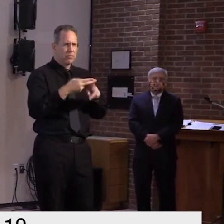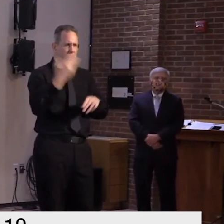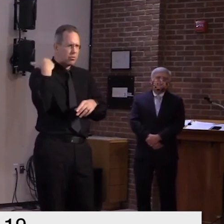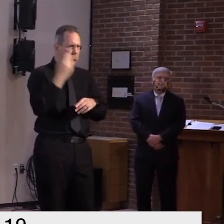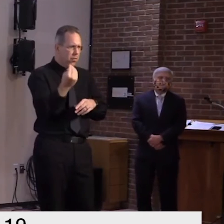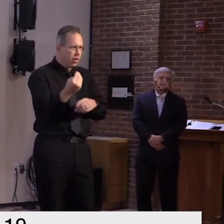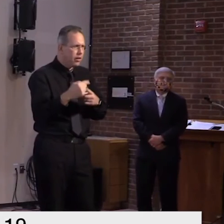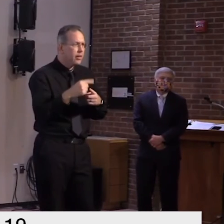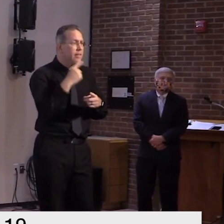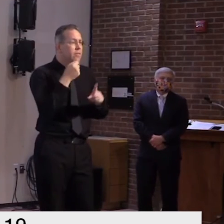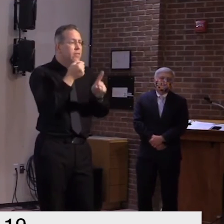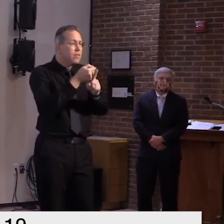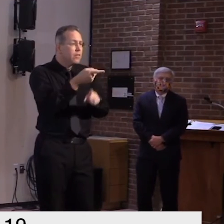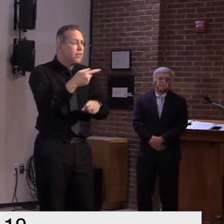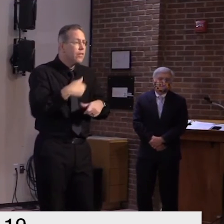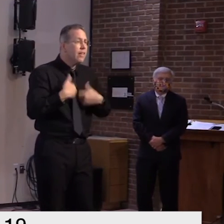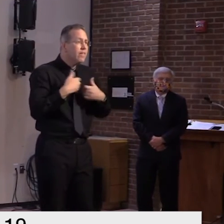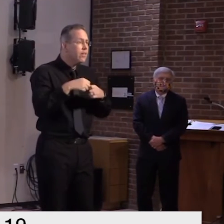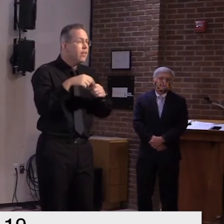in a high prevalence setting